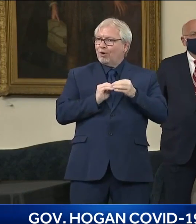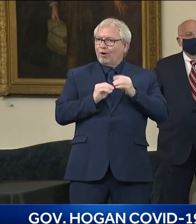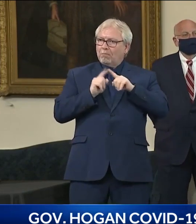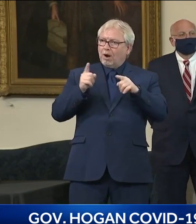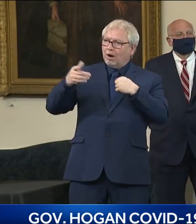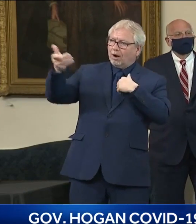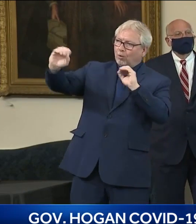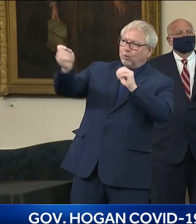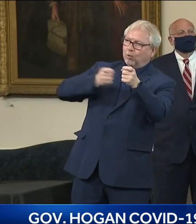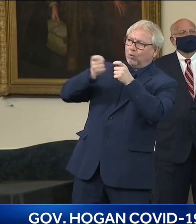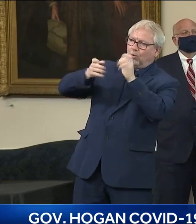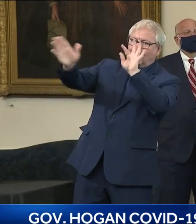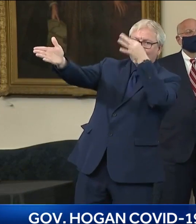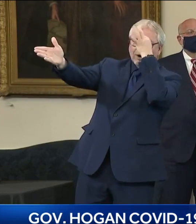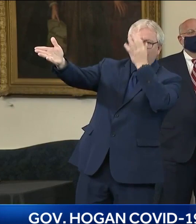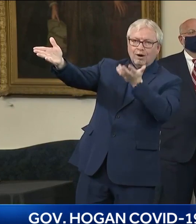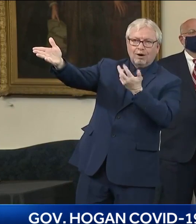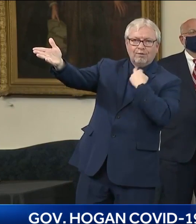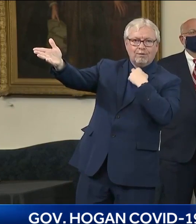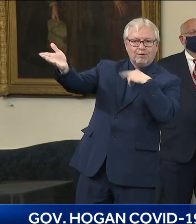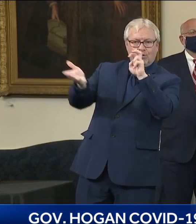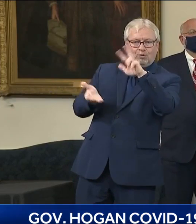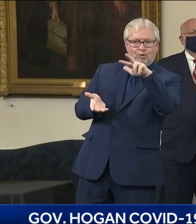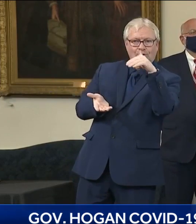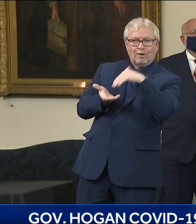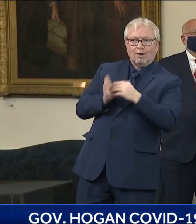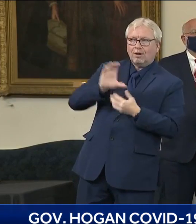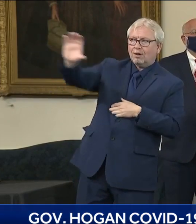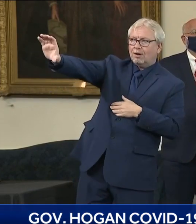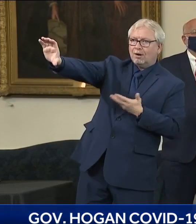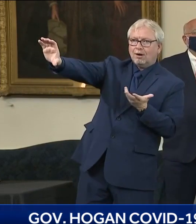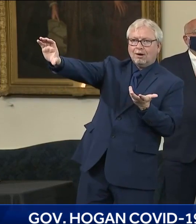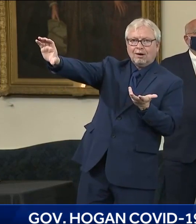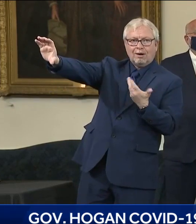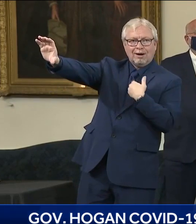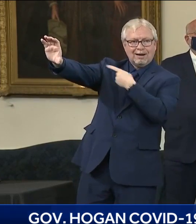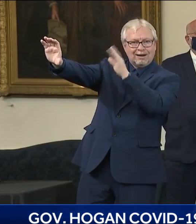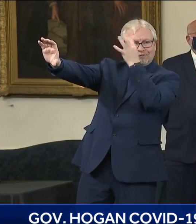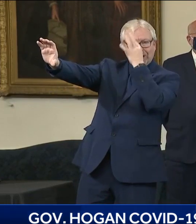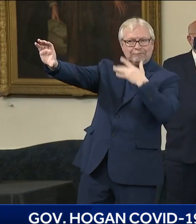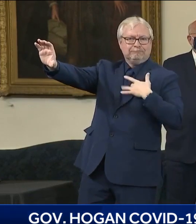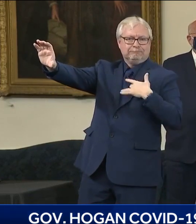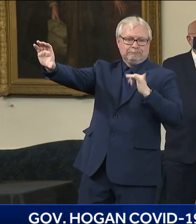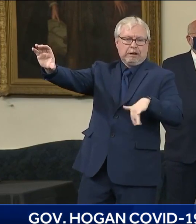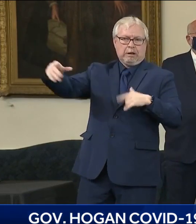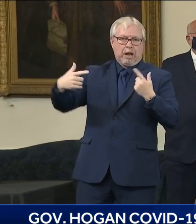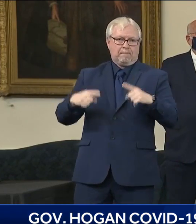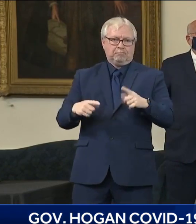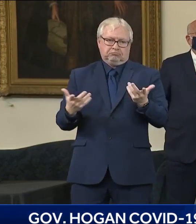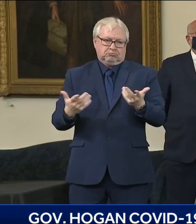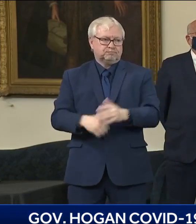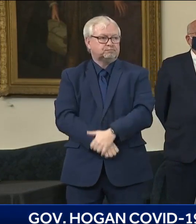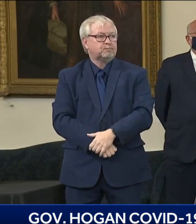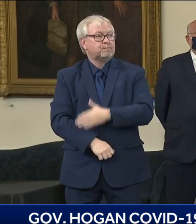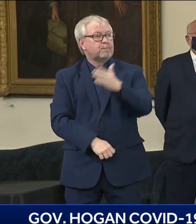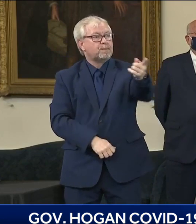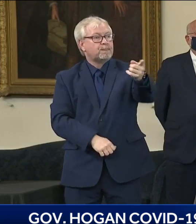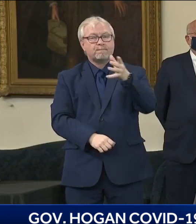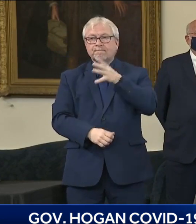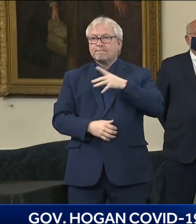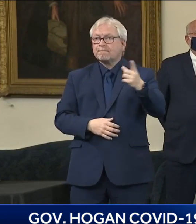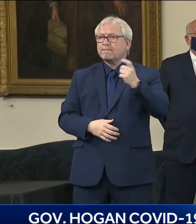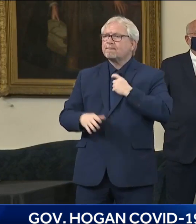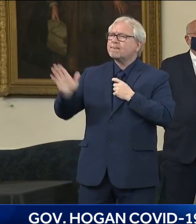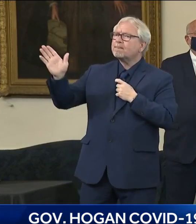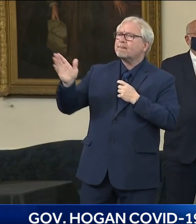Last week at NEP Bank you said that Baltimore City had gotten more access to vaccines that the city was entitled to. But the data